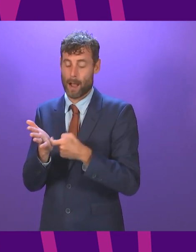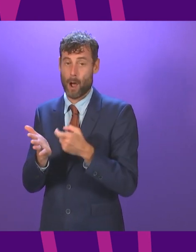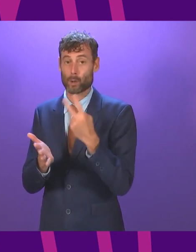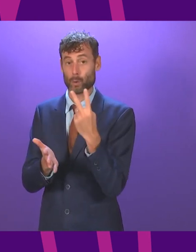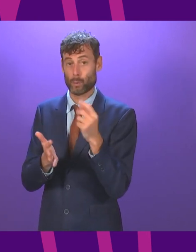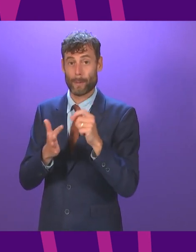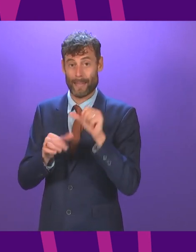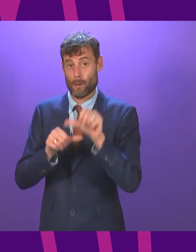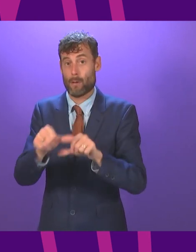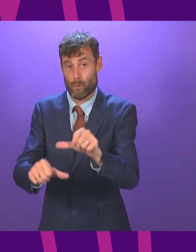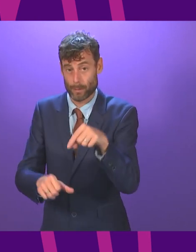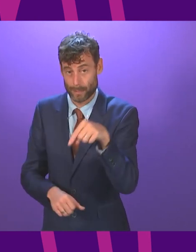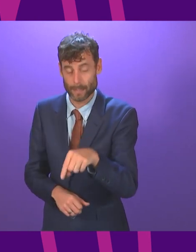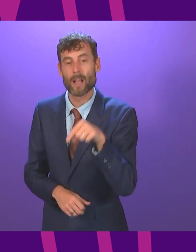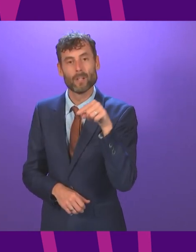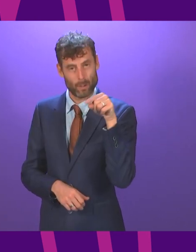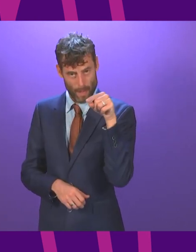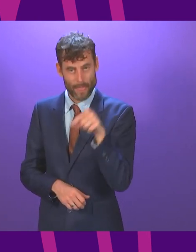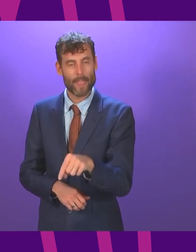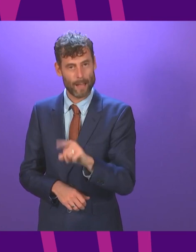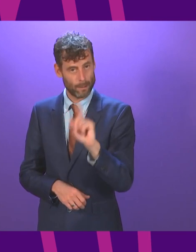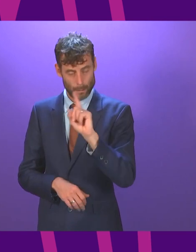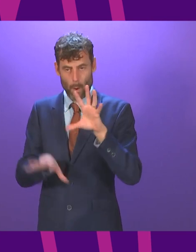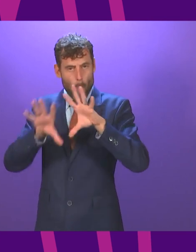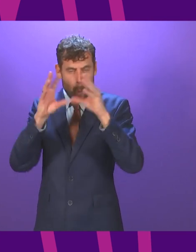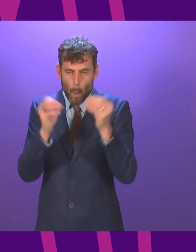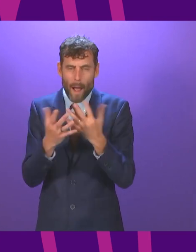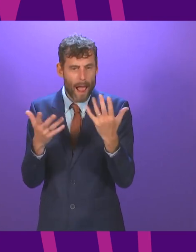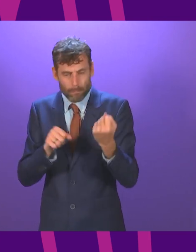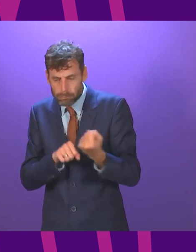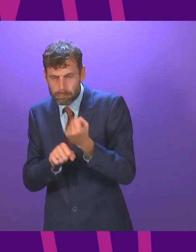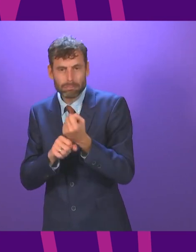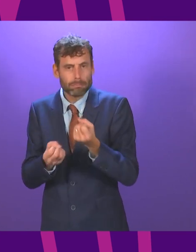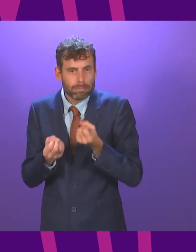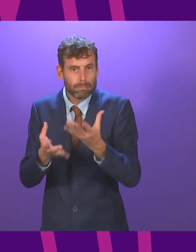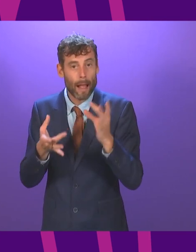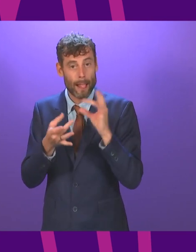overall process through which we have agreed to direct future transport infrastructure investment